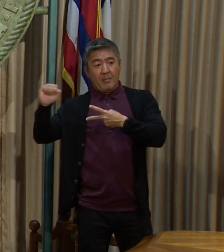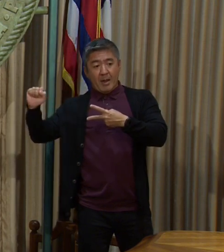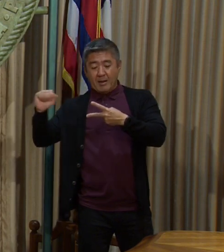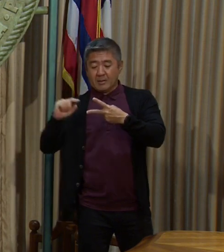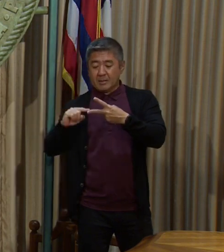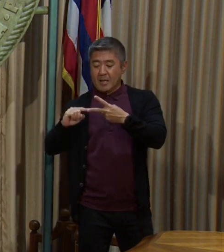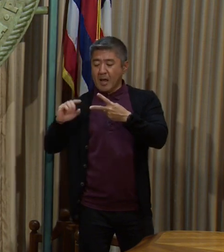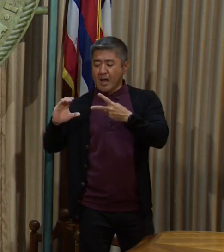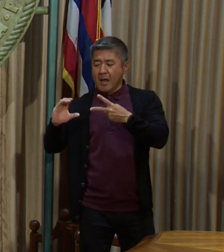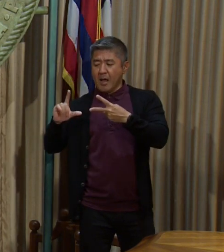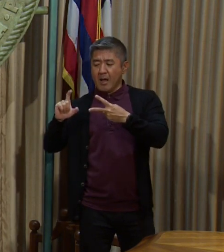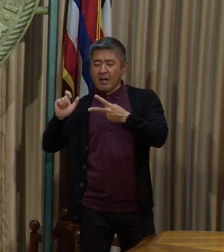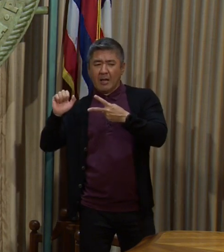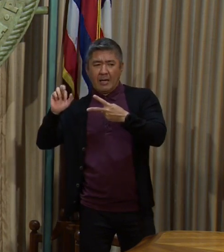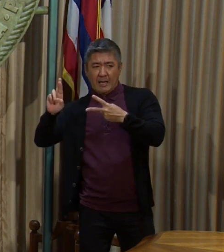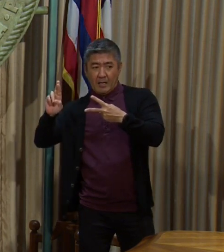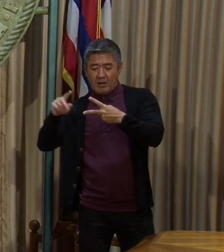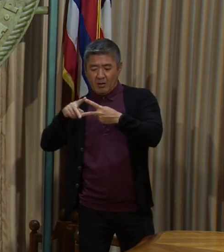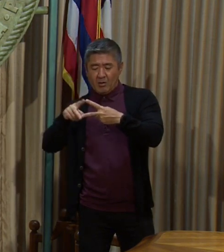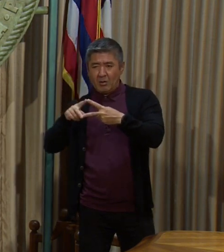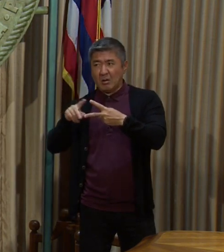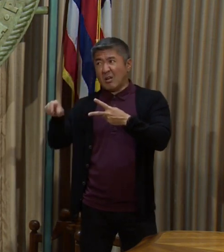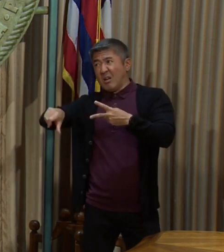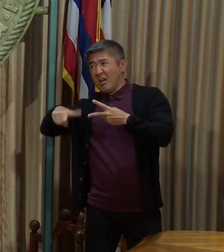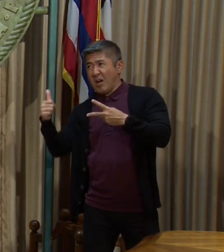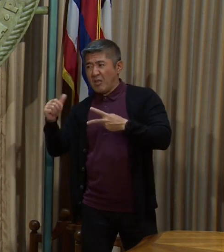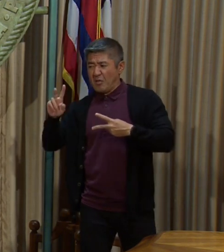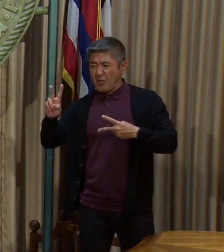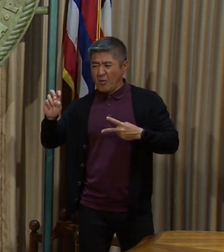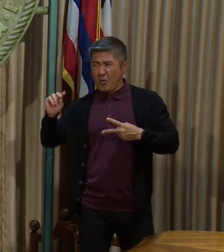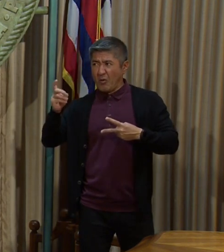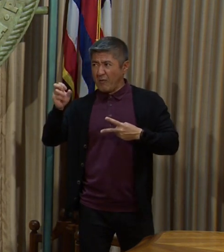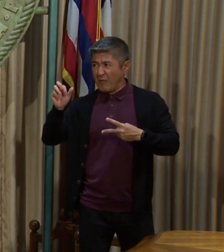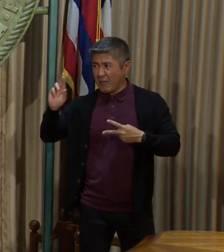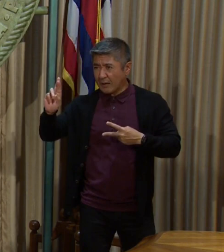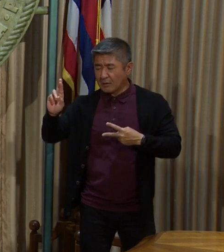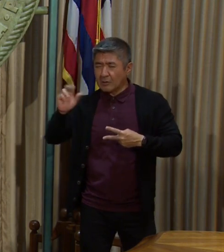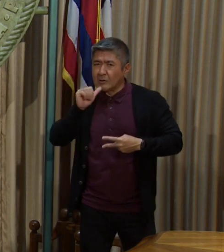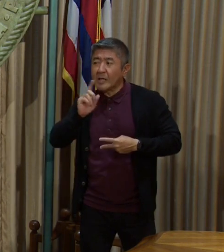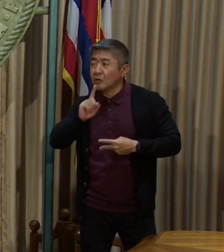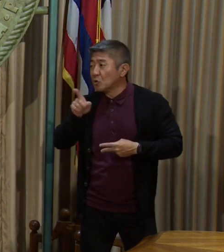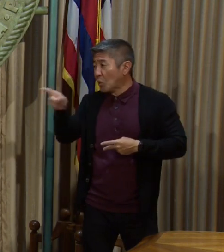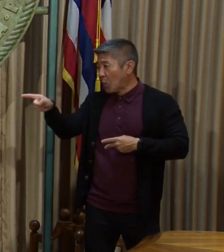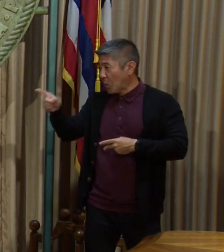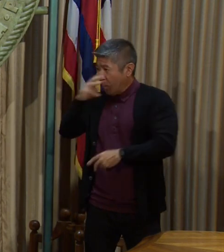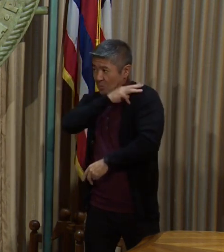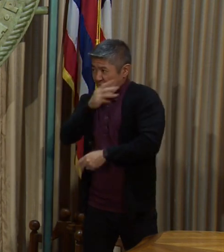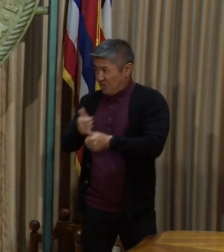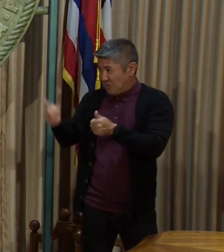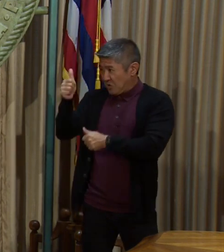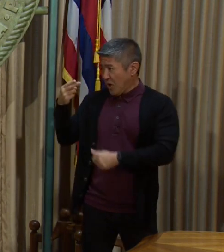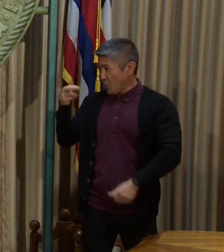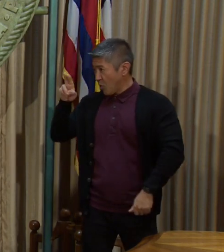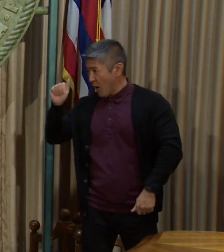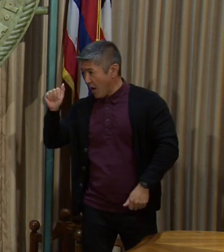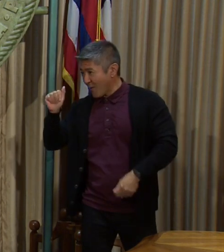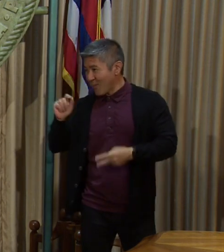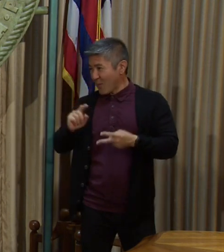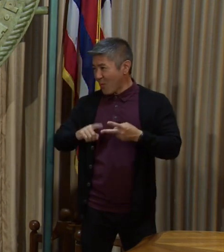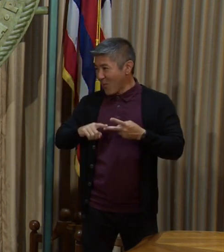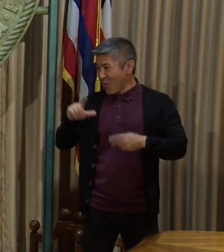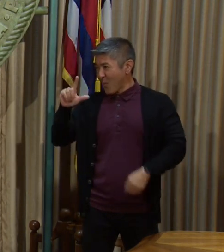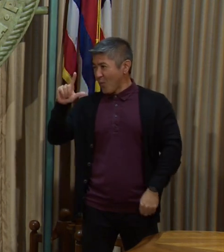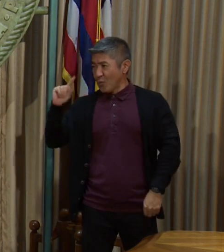I'm not certain who the vendors might be, but maybe General Hara or Lieutenant Governor.